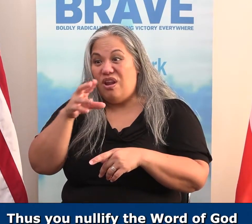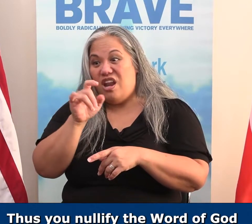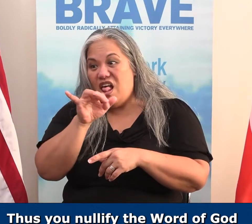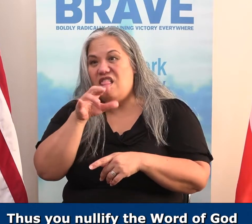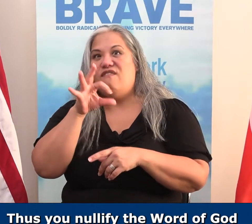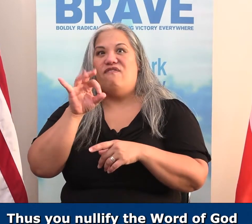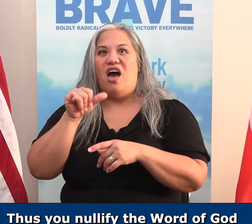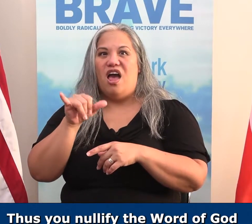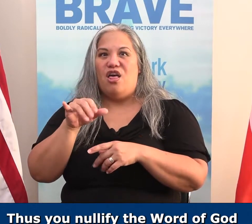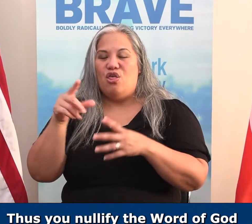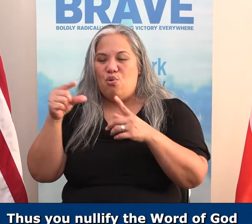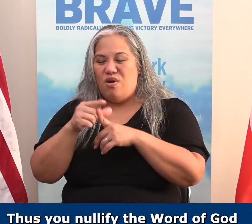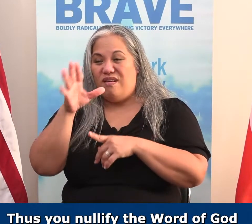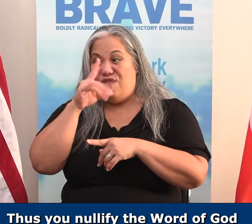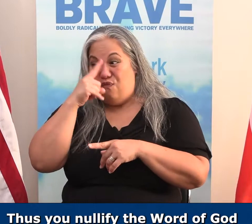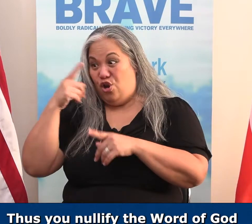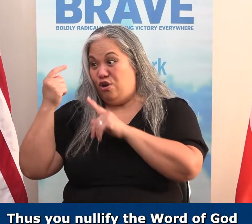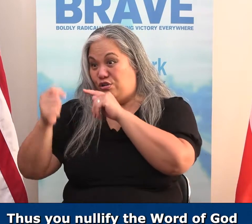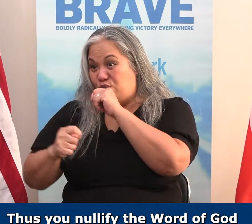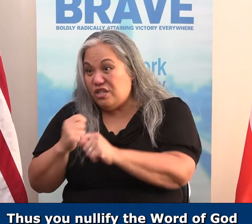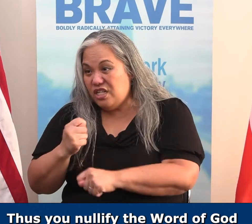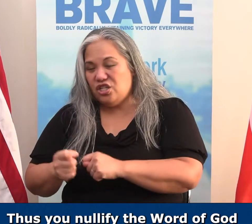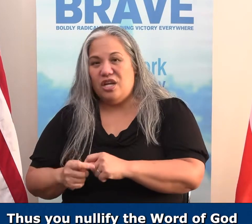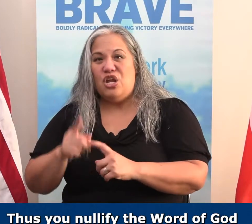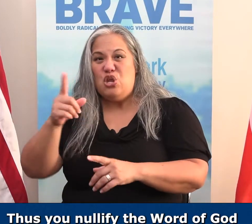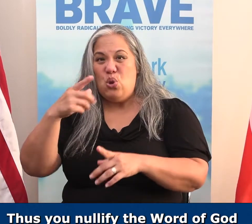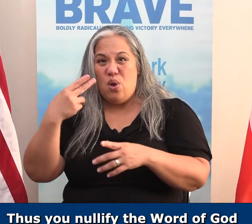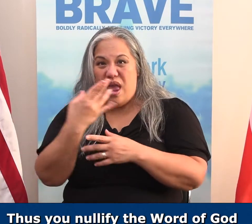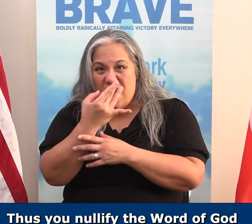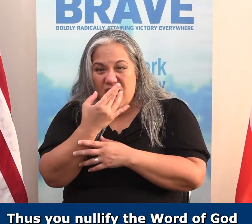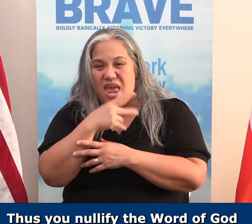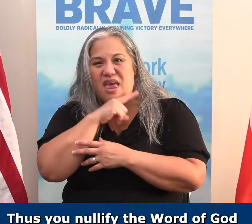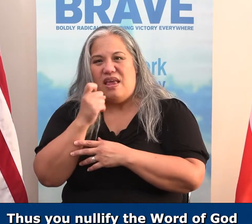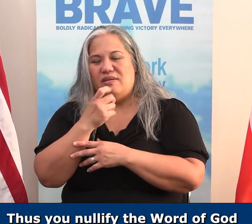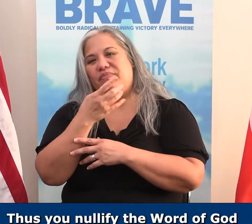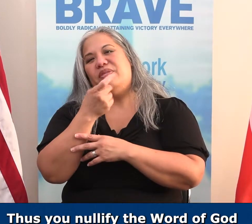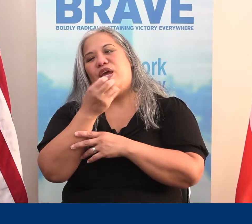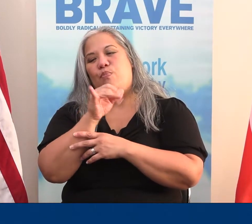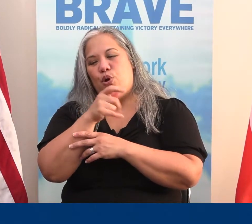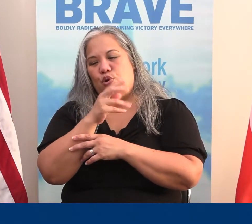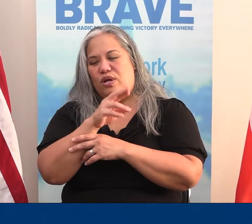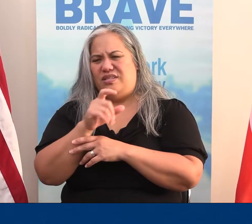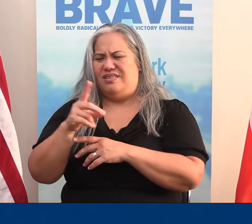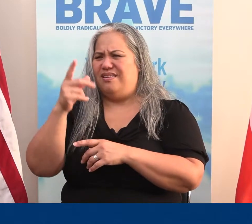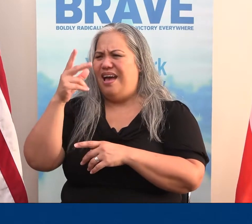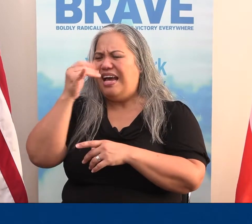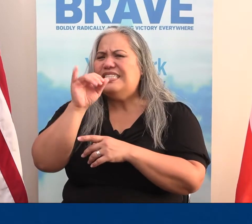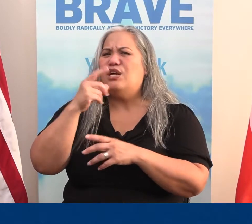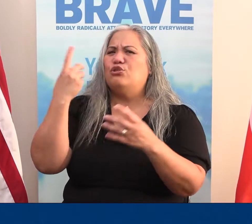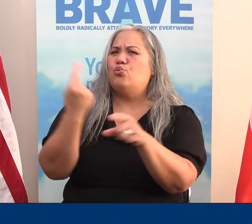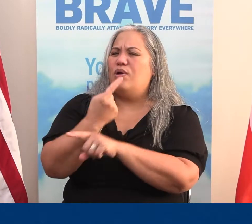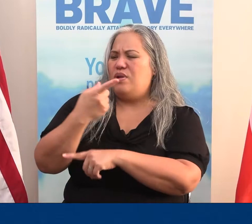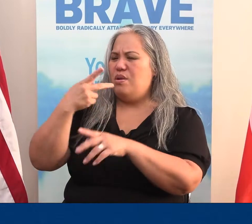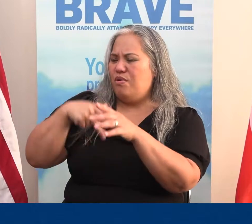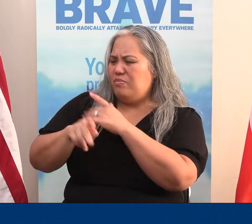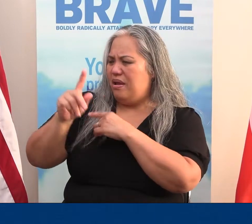Thus, you nullify the word of God for the sake of your tradition. You hypocrites! Isaiah was right when he prophesied about you.